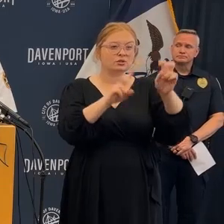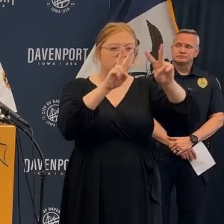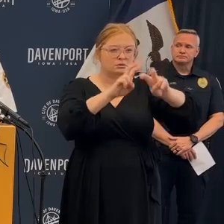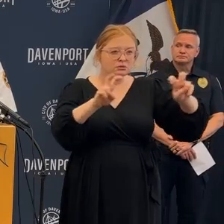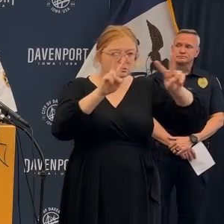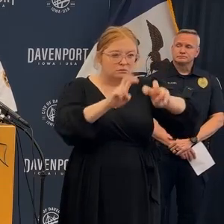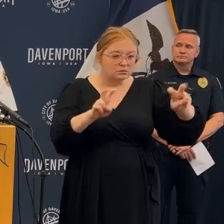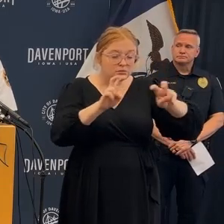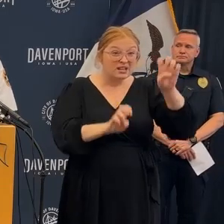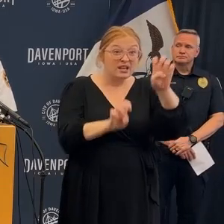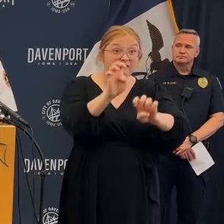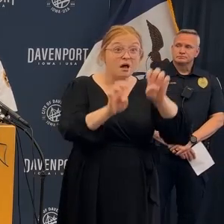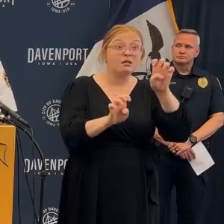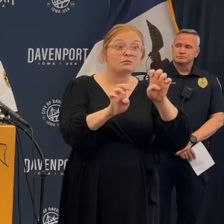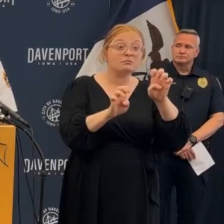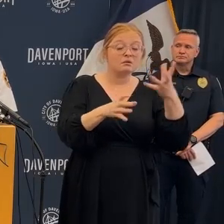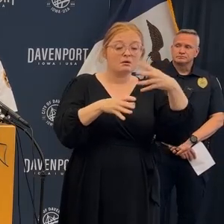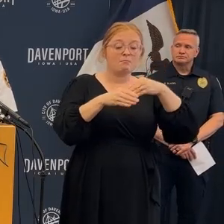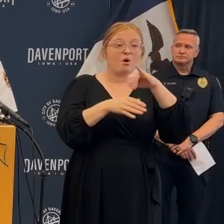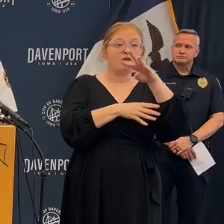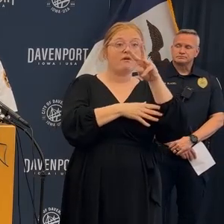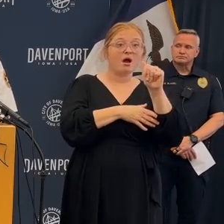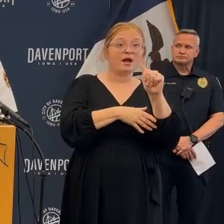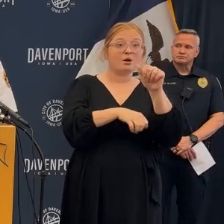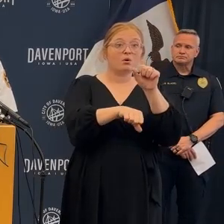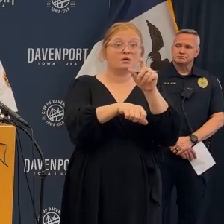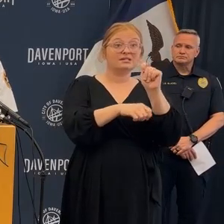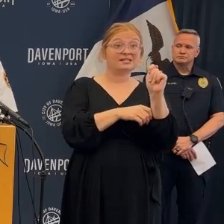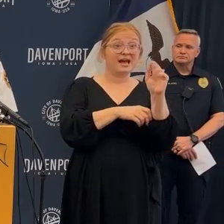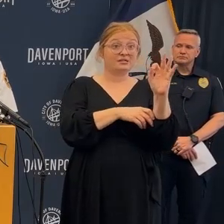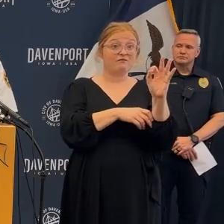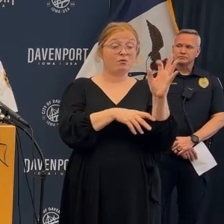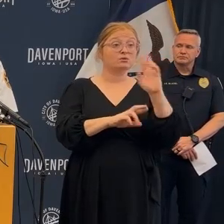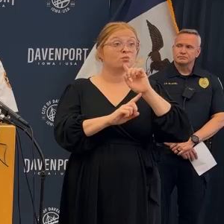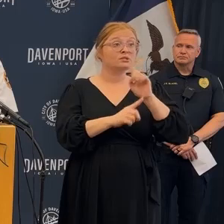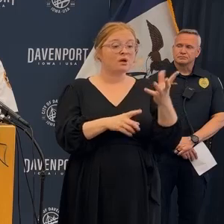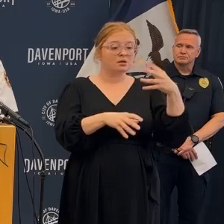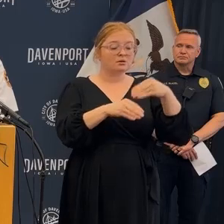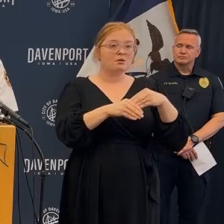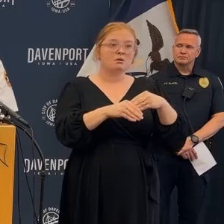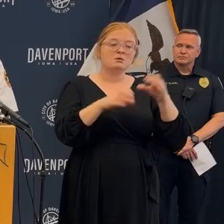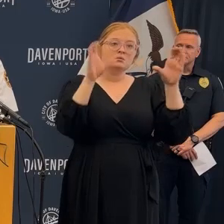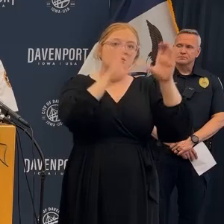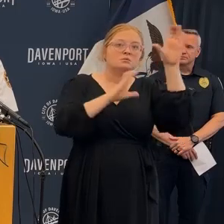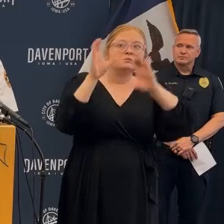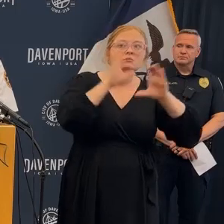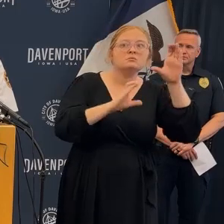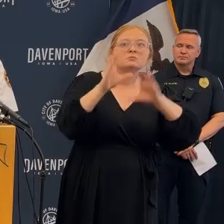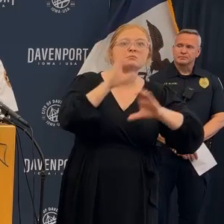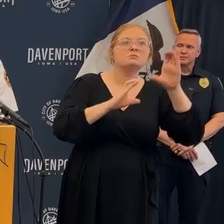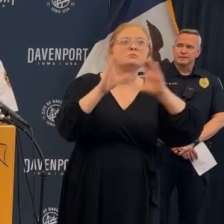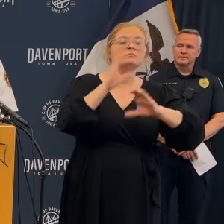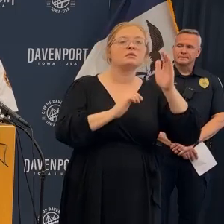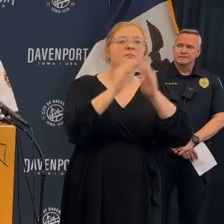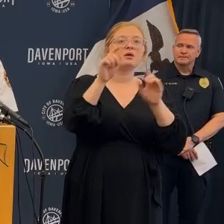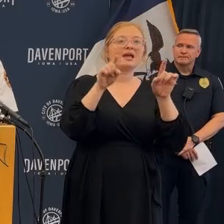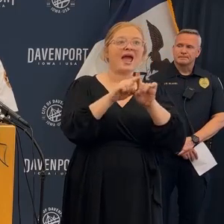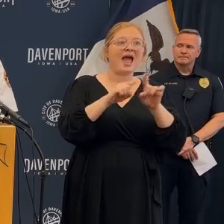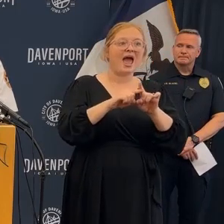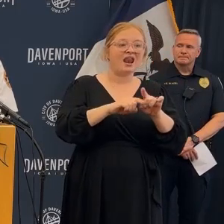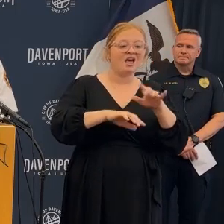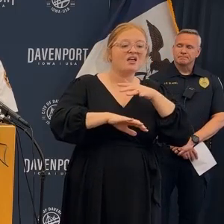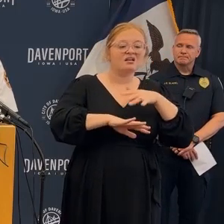and situational evaluation. Part of the Iowa Task Force response included multiple searches throughout the building